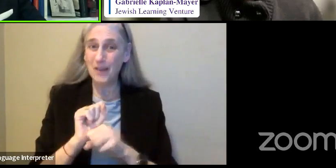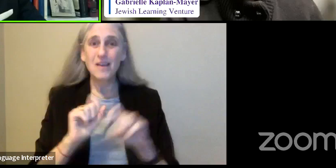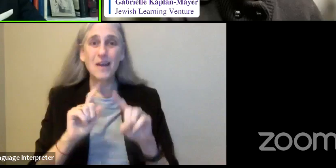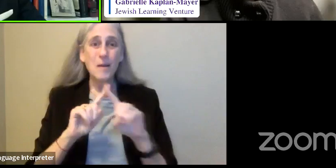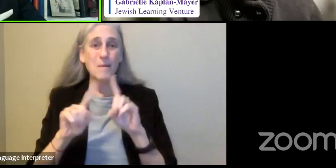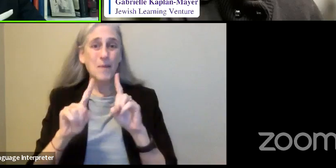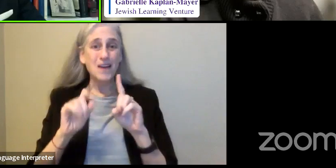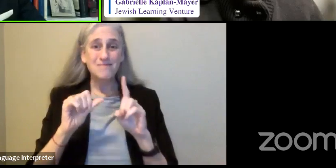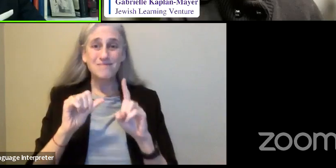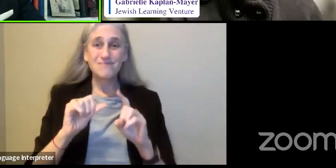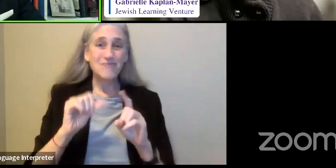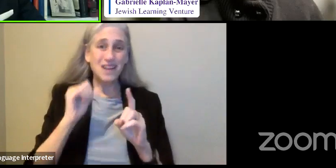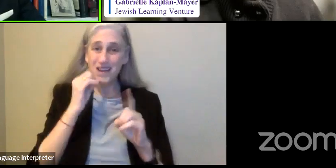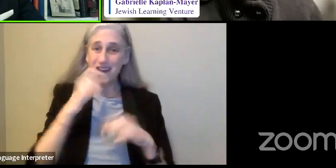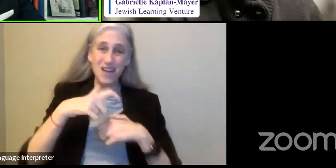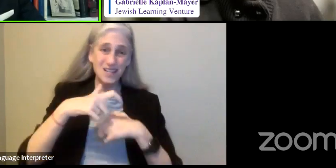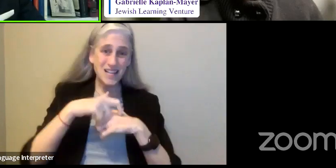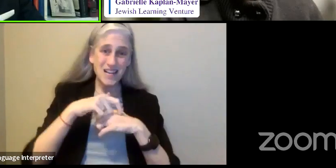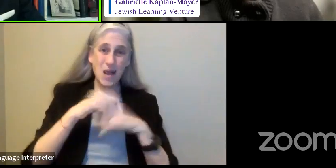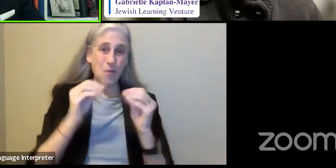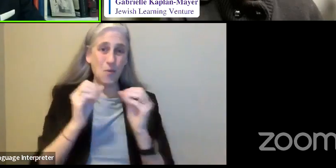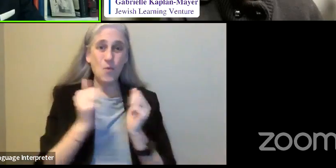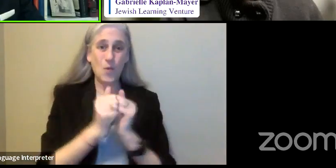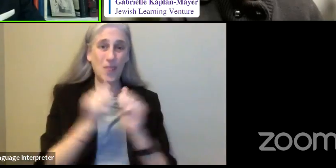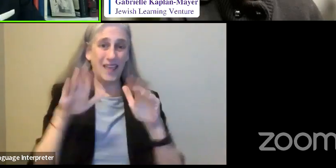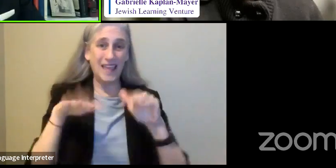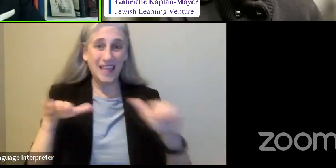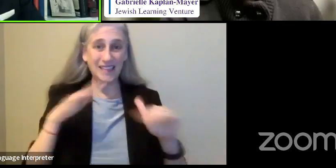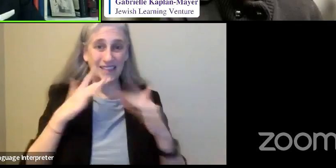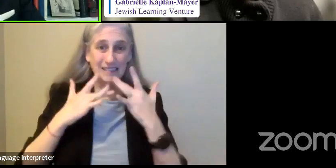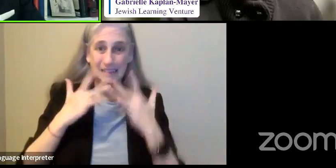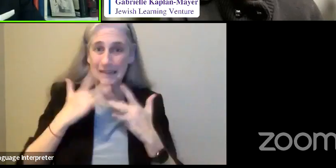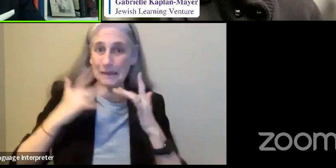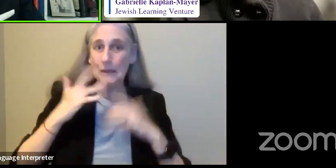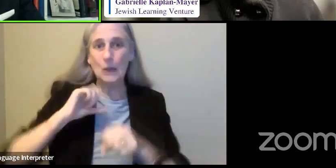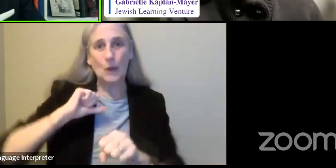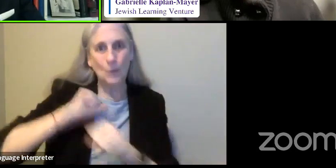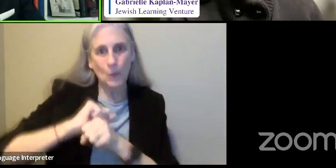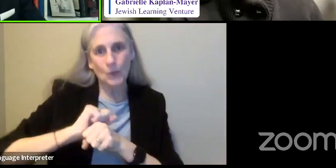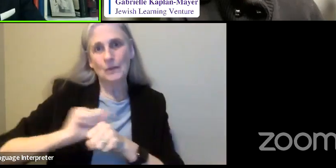time to spend with his children because he had to figure out how to support them.